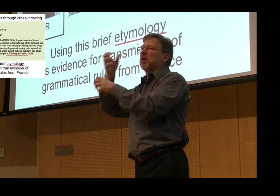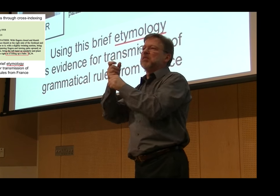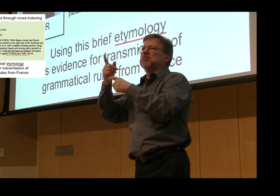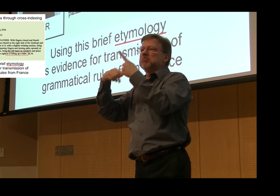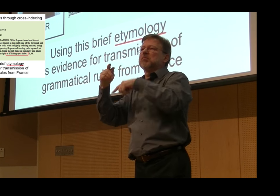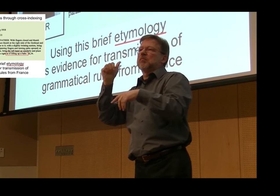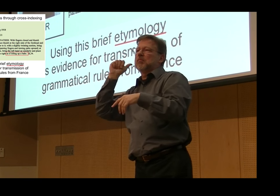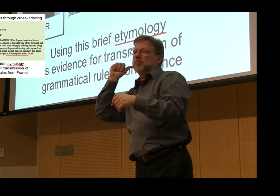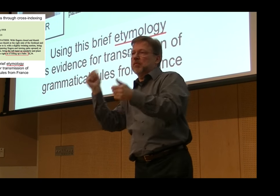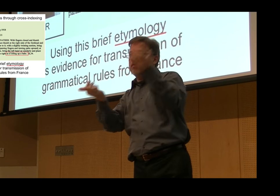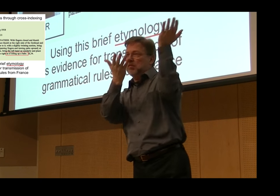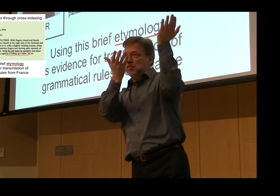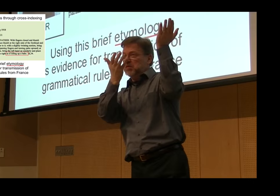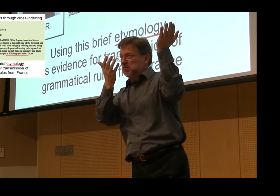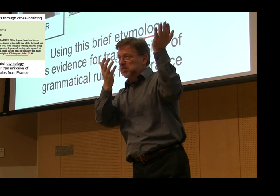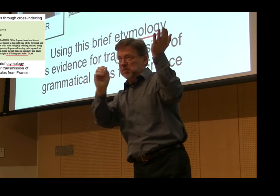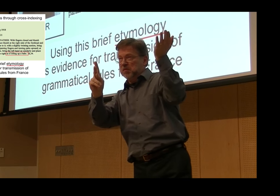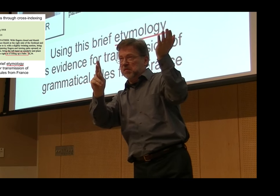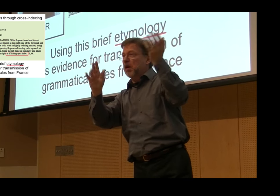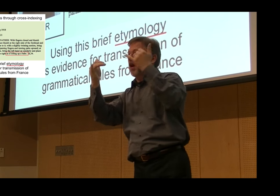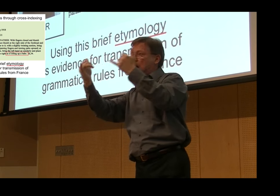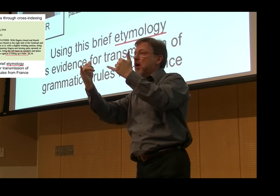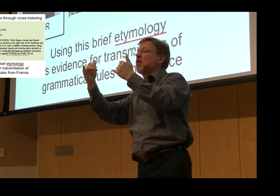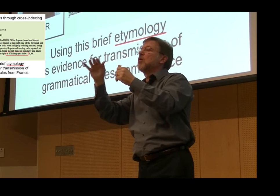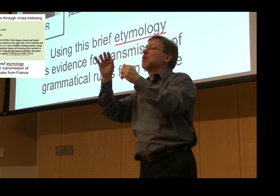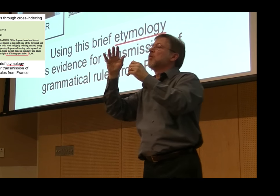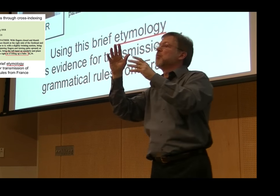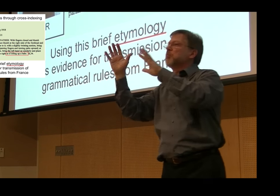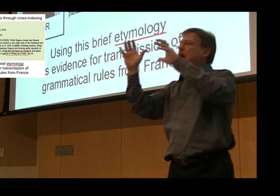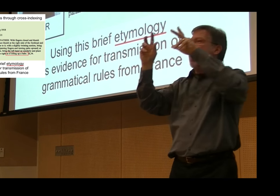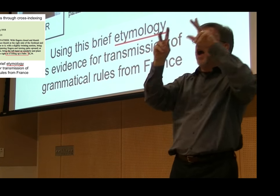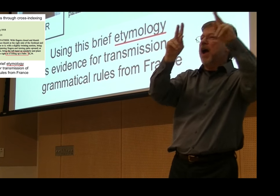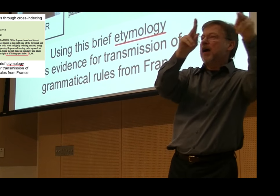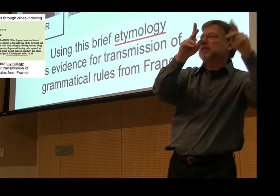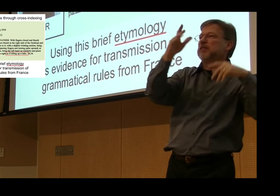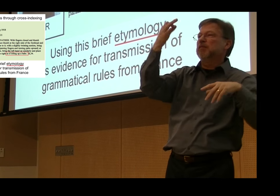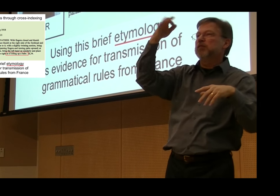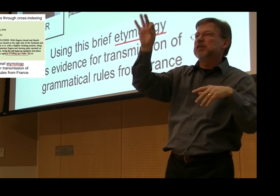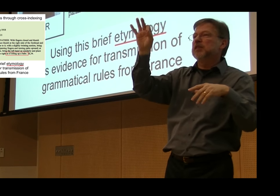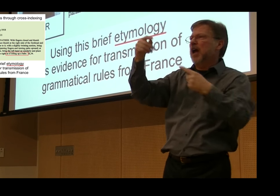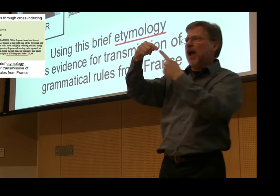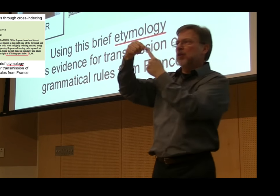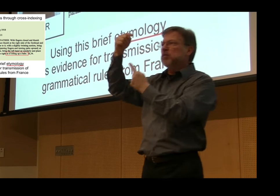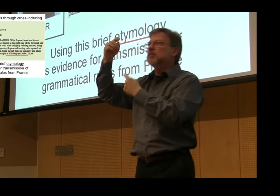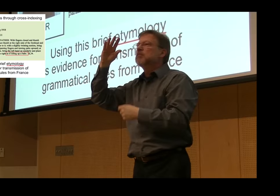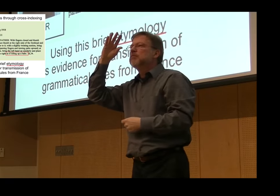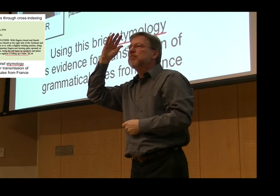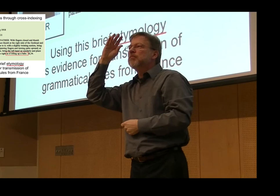language, if you type mother on here, you will also get the same form except with the first element being female. In French sign